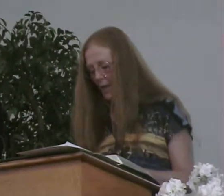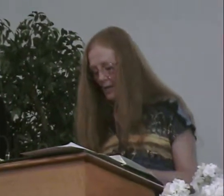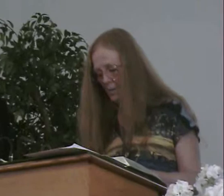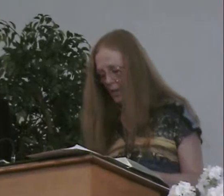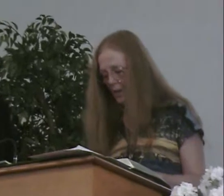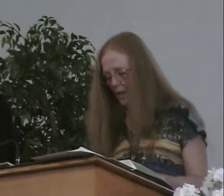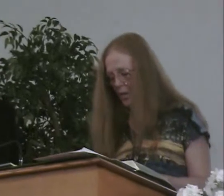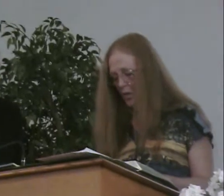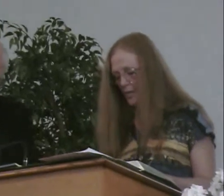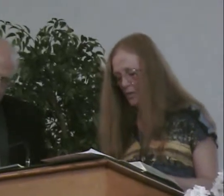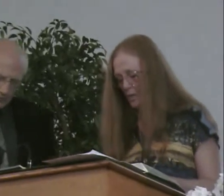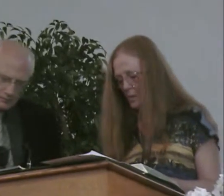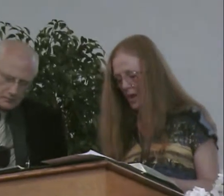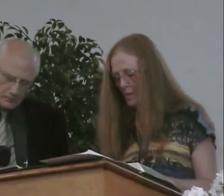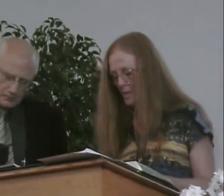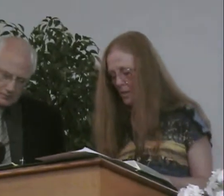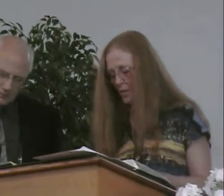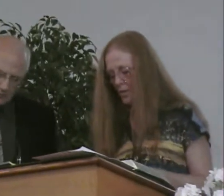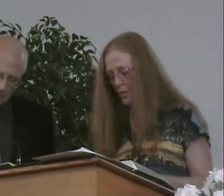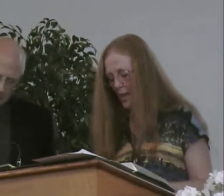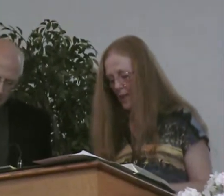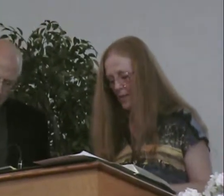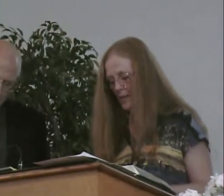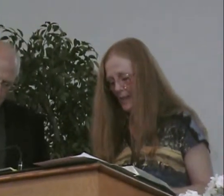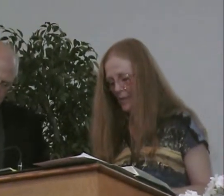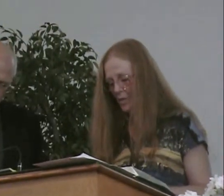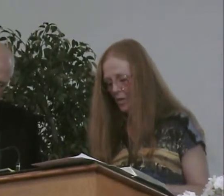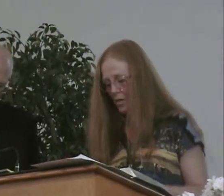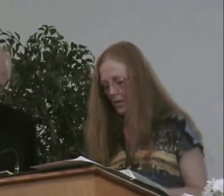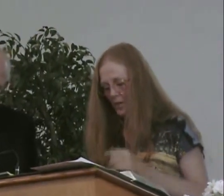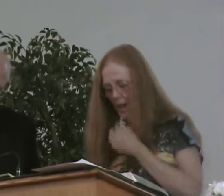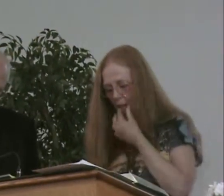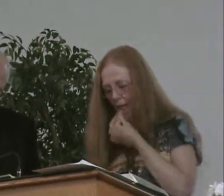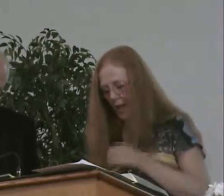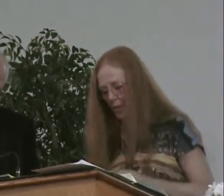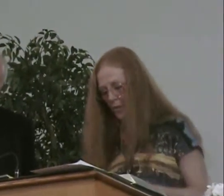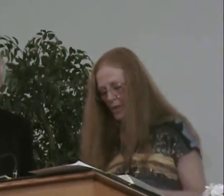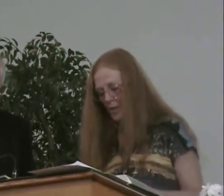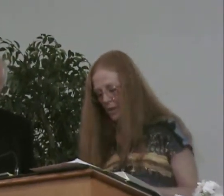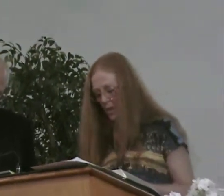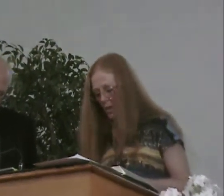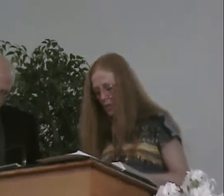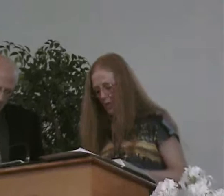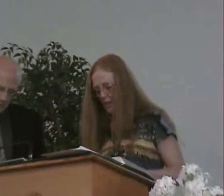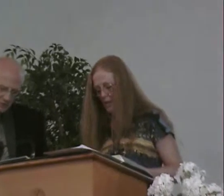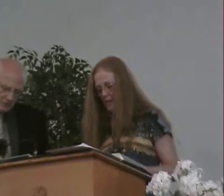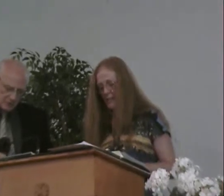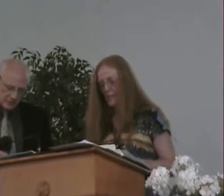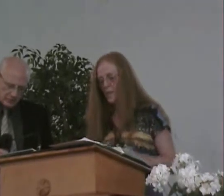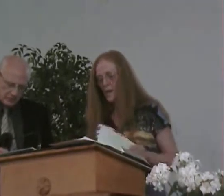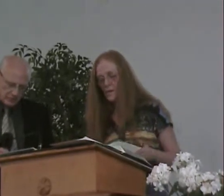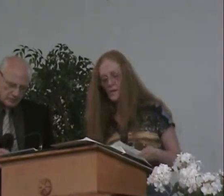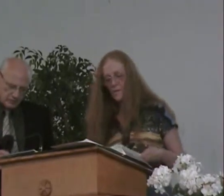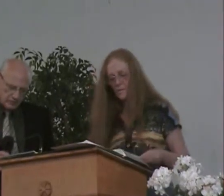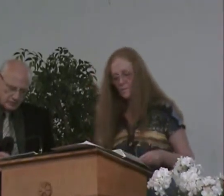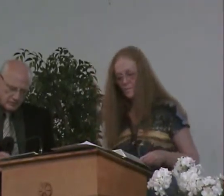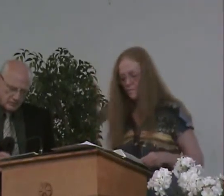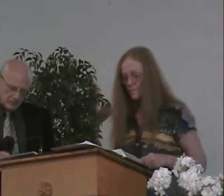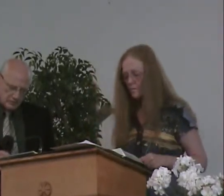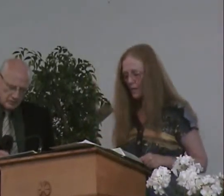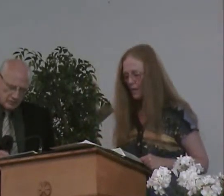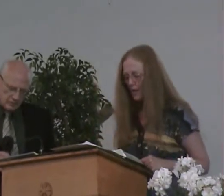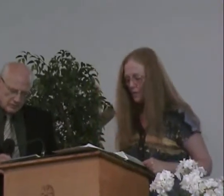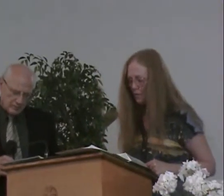Nevertheless, we, according to his promise, look for new heavens and a new earth, in which righteousness dwells.